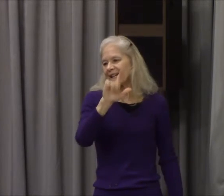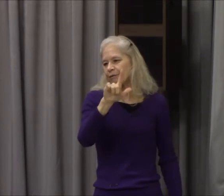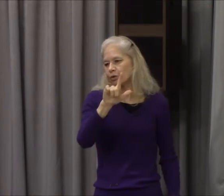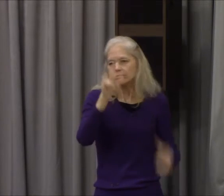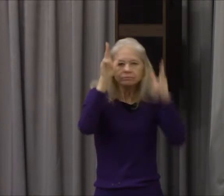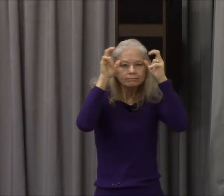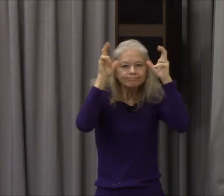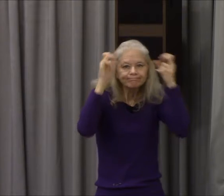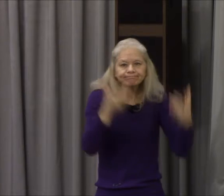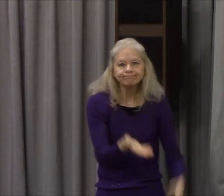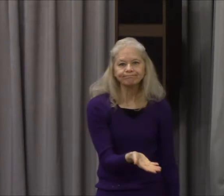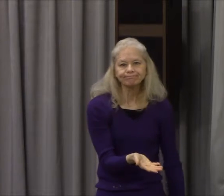that's the strength of sin